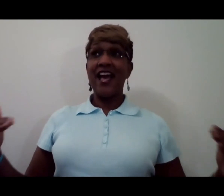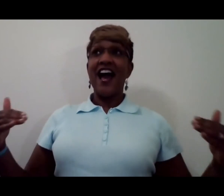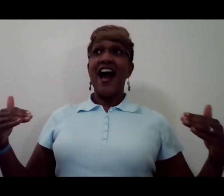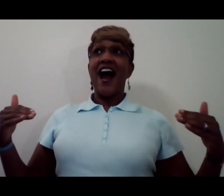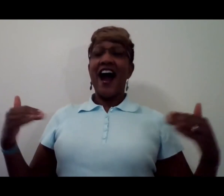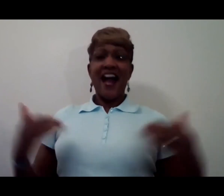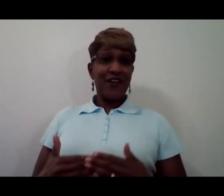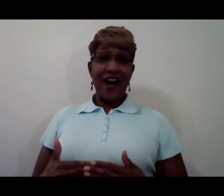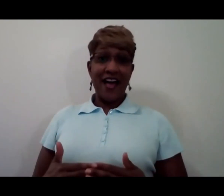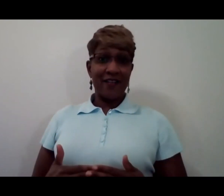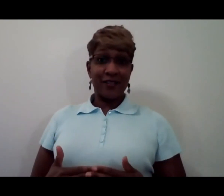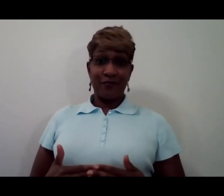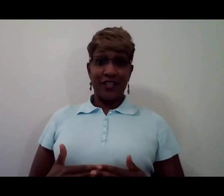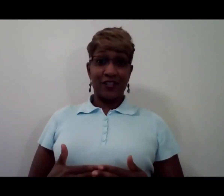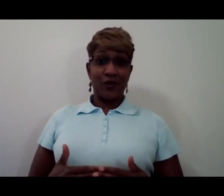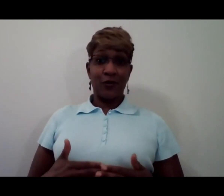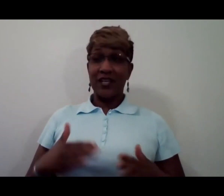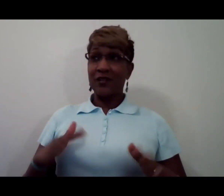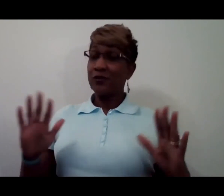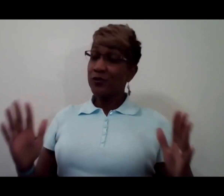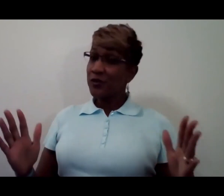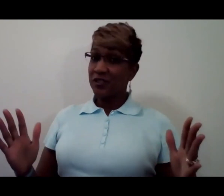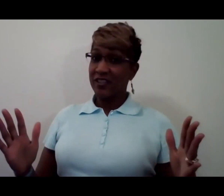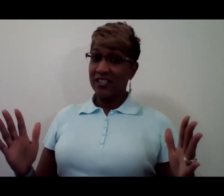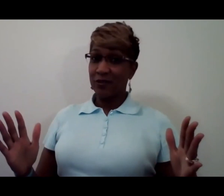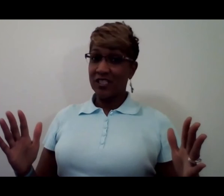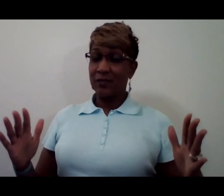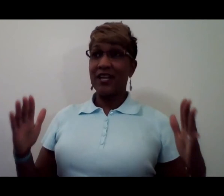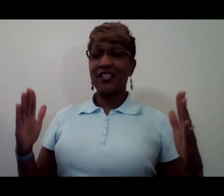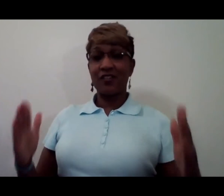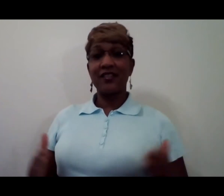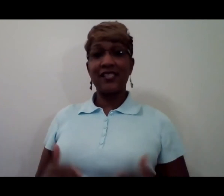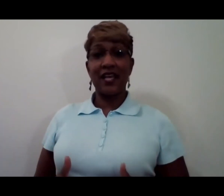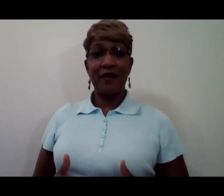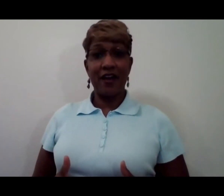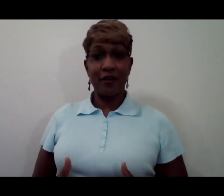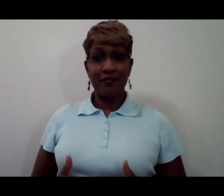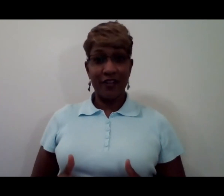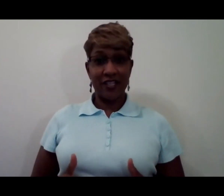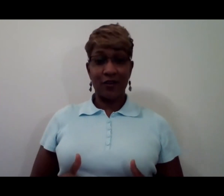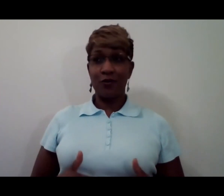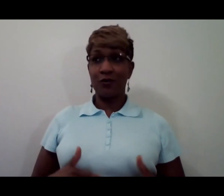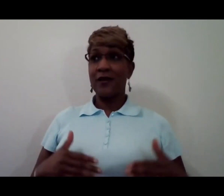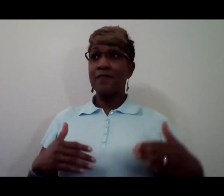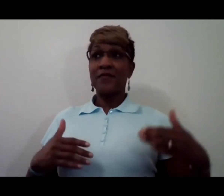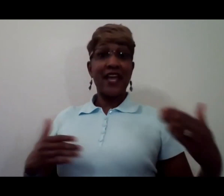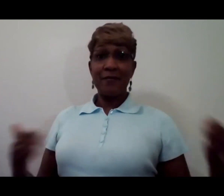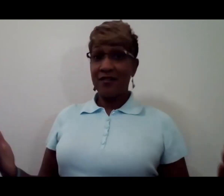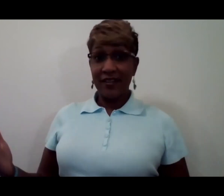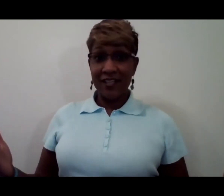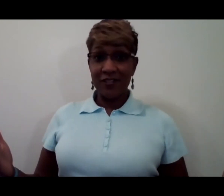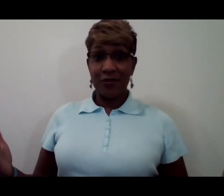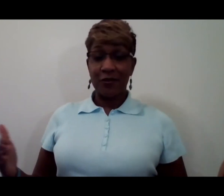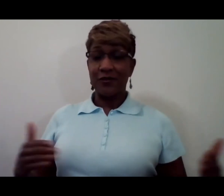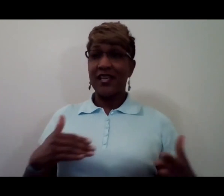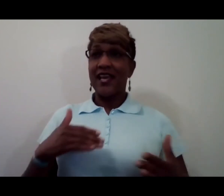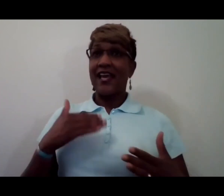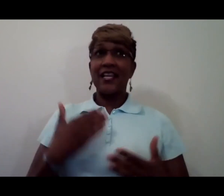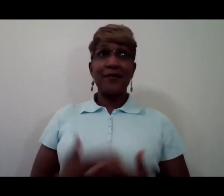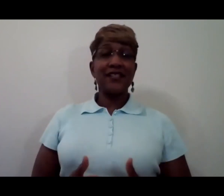I know I have some fitness goals I don't do New Year's resolutions but I certainly set my health and fitness goals and my financial goals and let me